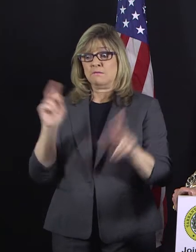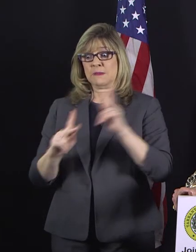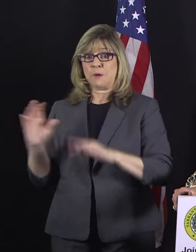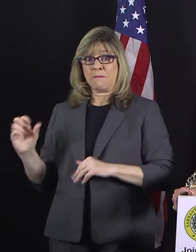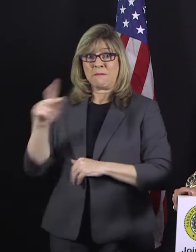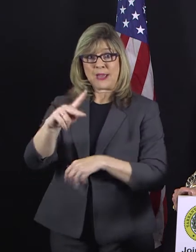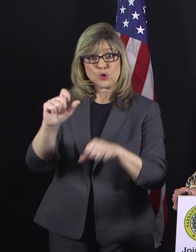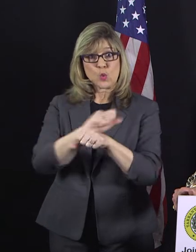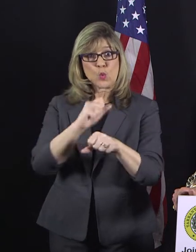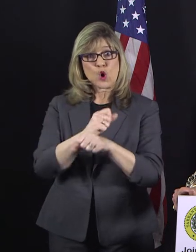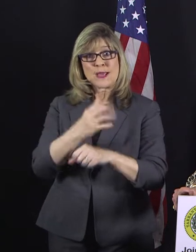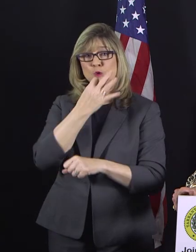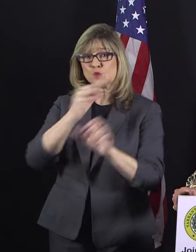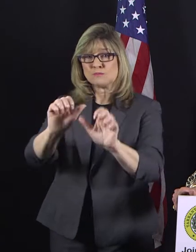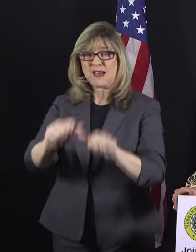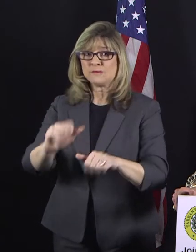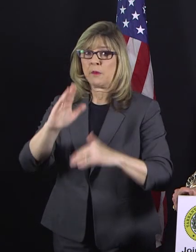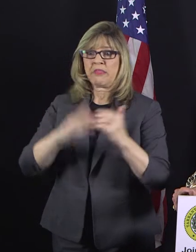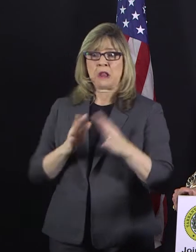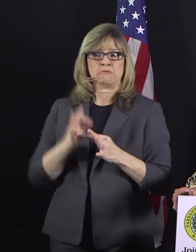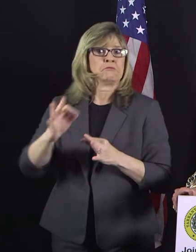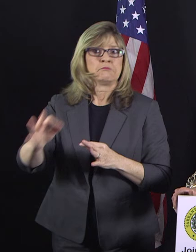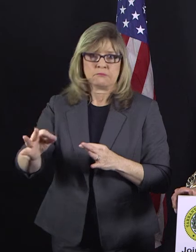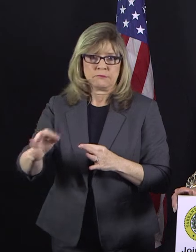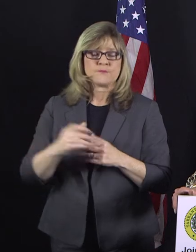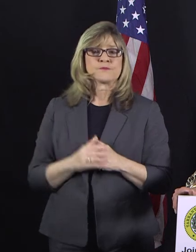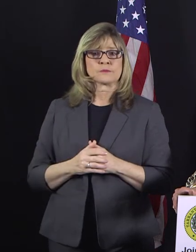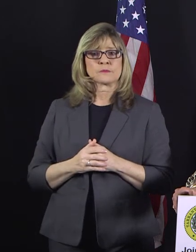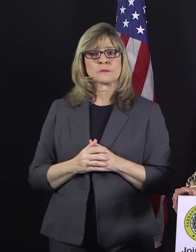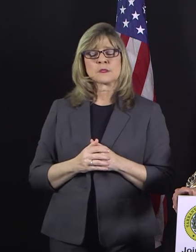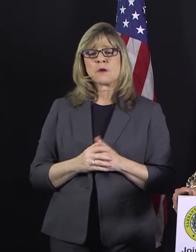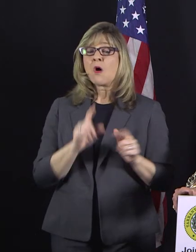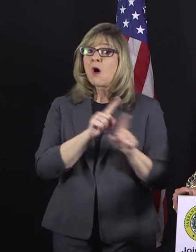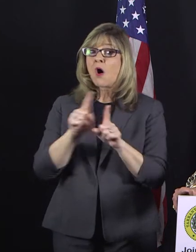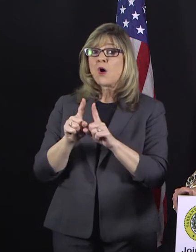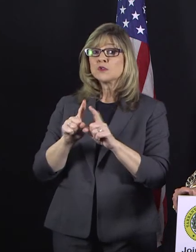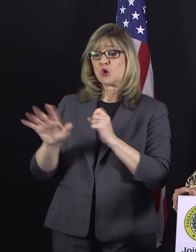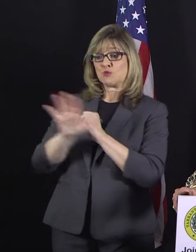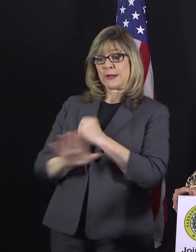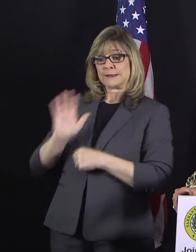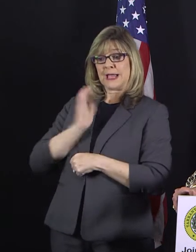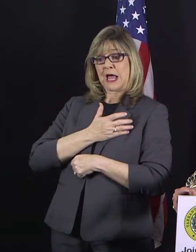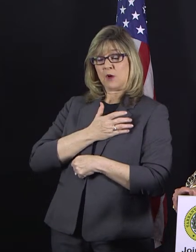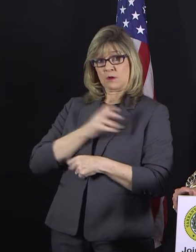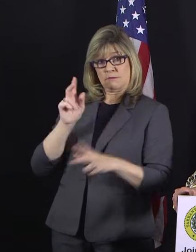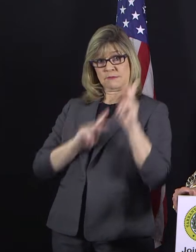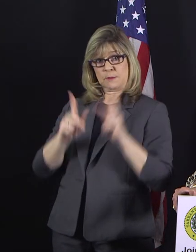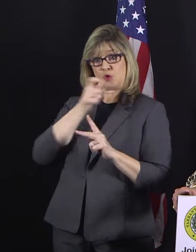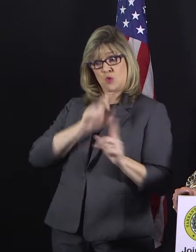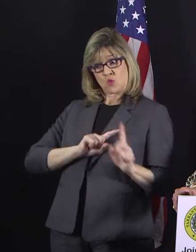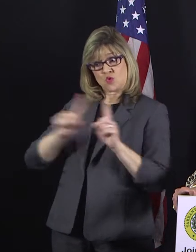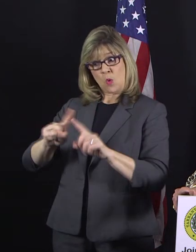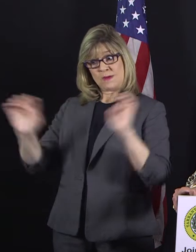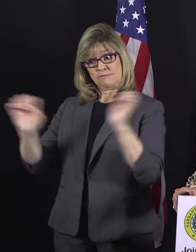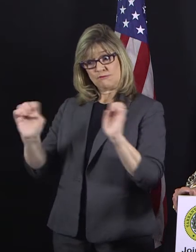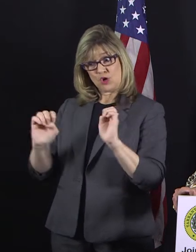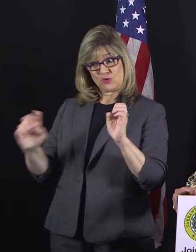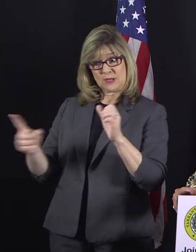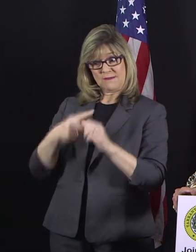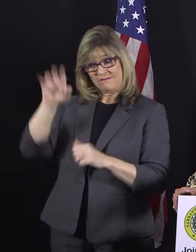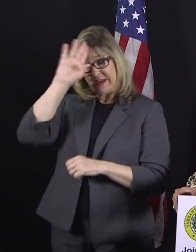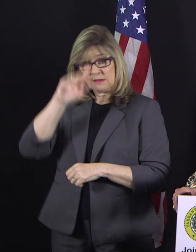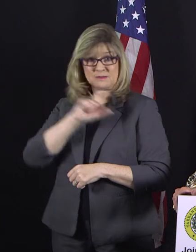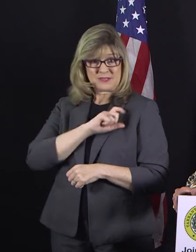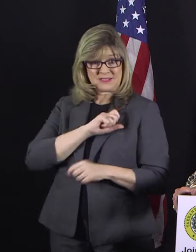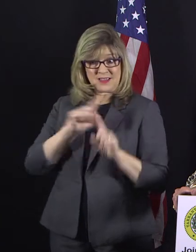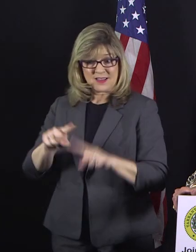rather than later. It also protects our first responders, our hospital workers, from getting so